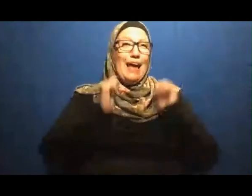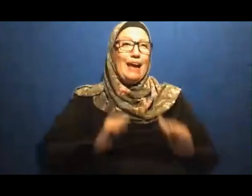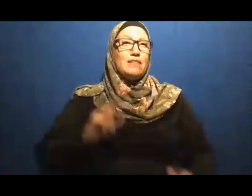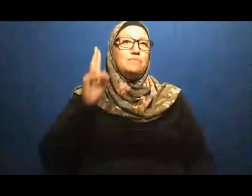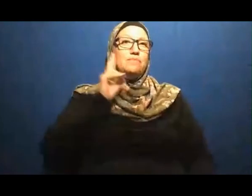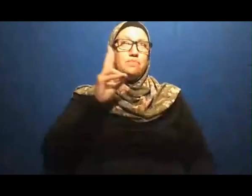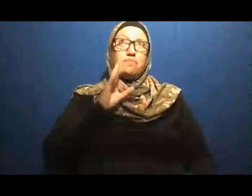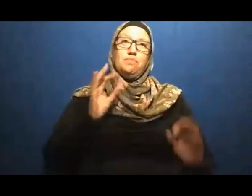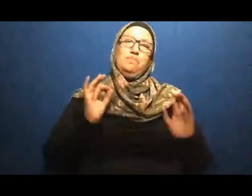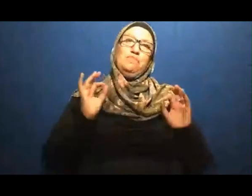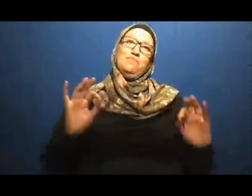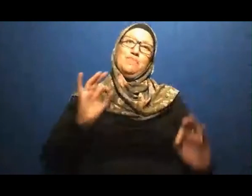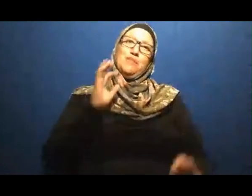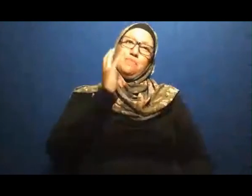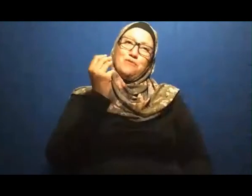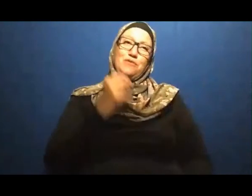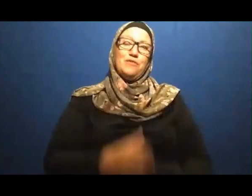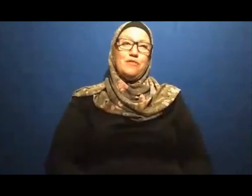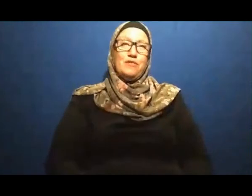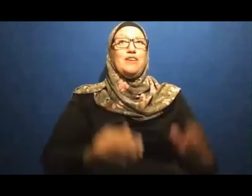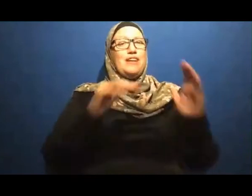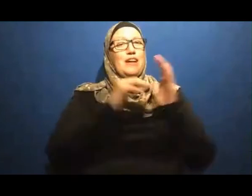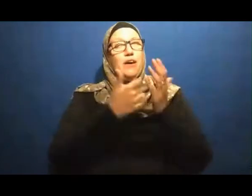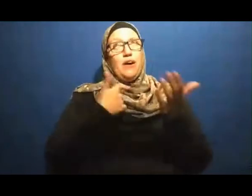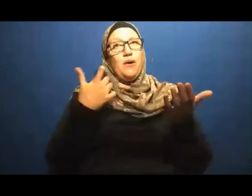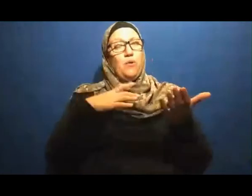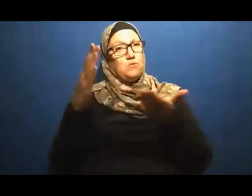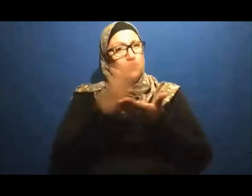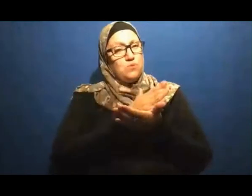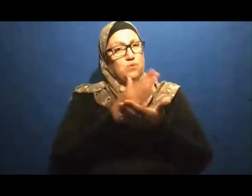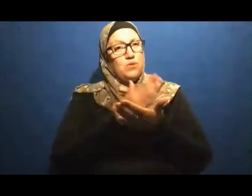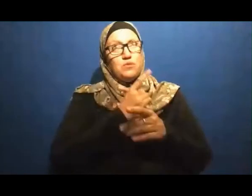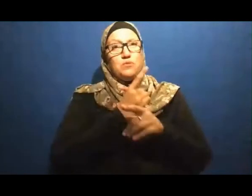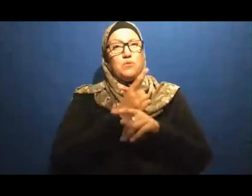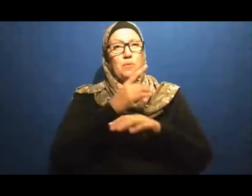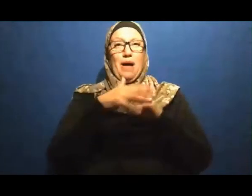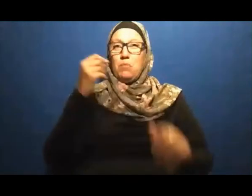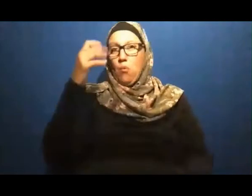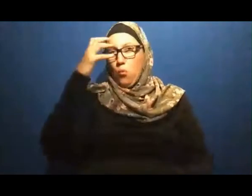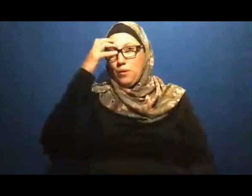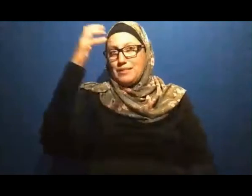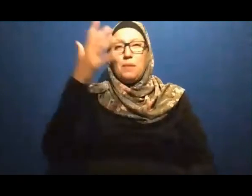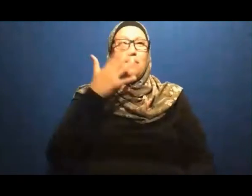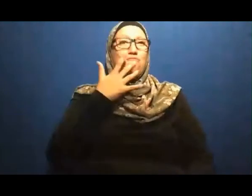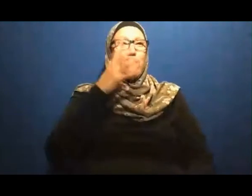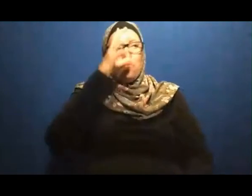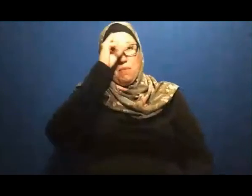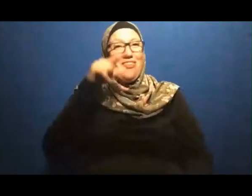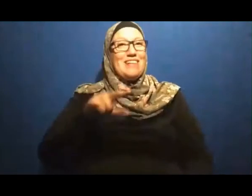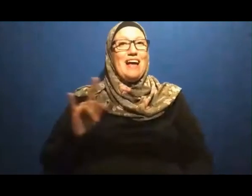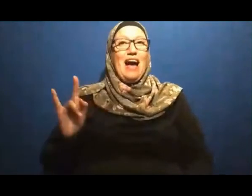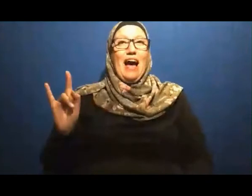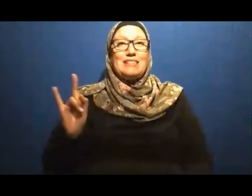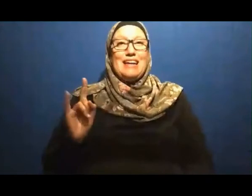you A gem From the words Wisdom words Of imam sadiq Again please remember This This hadith Is also a principle